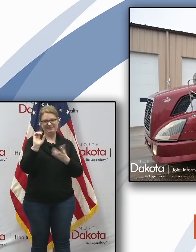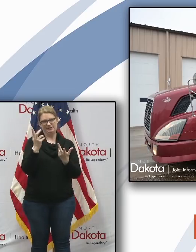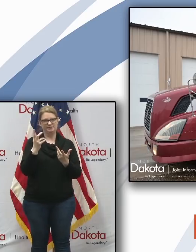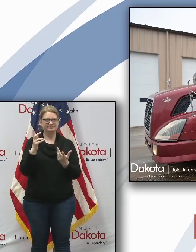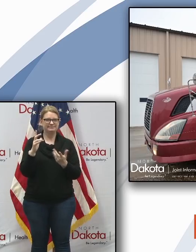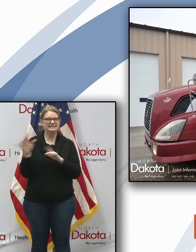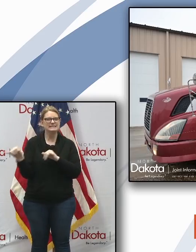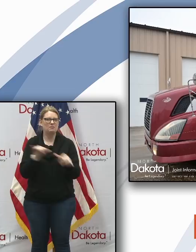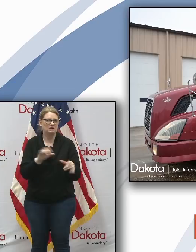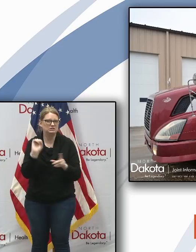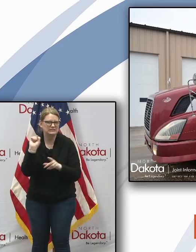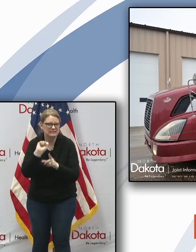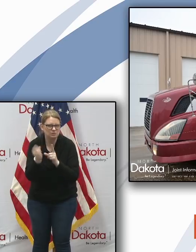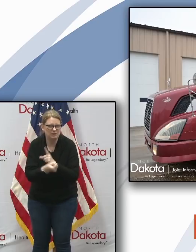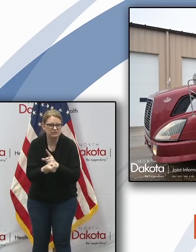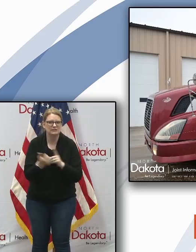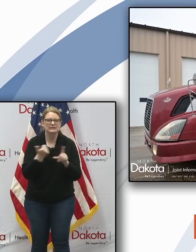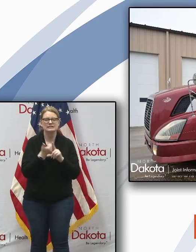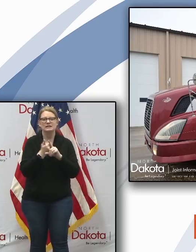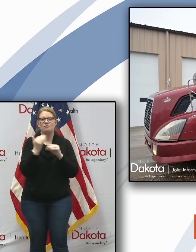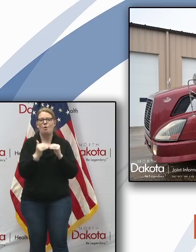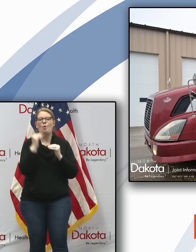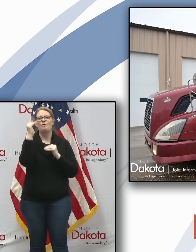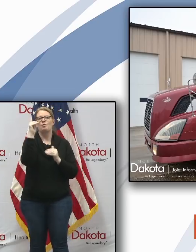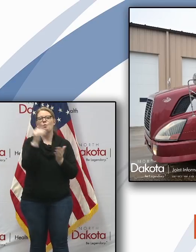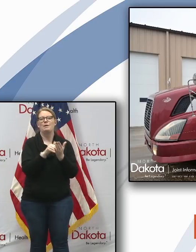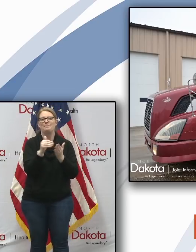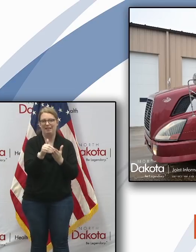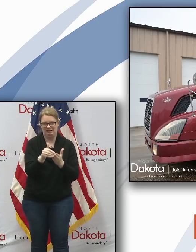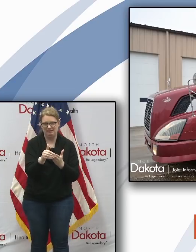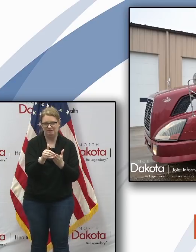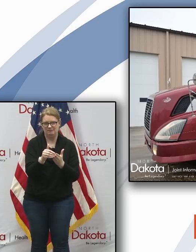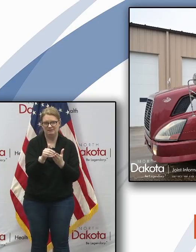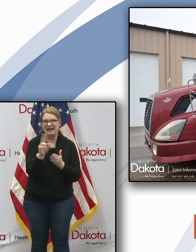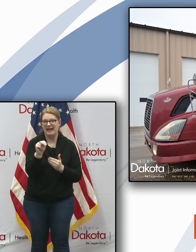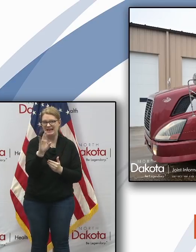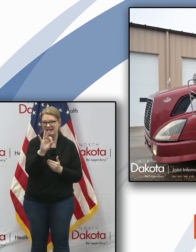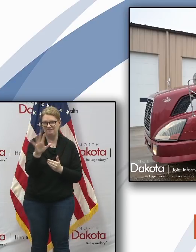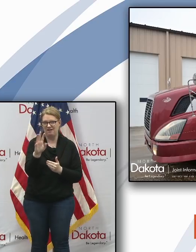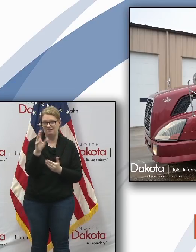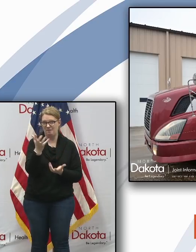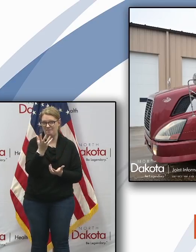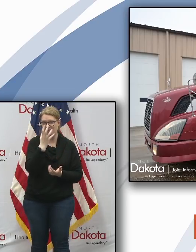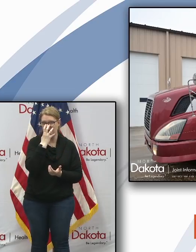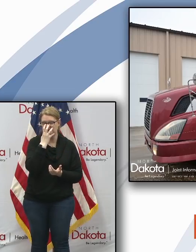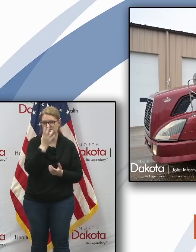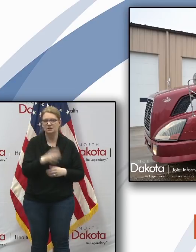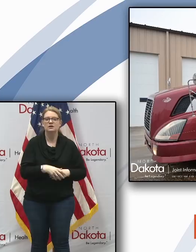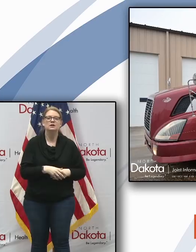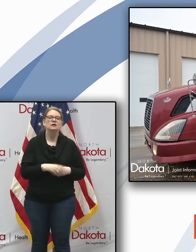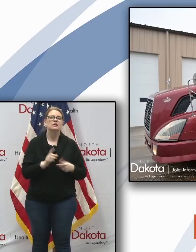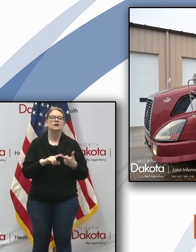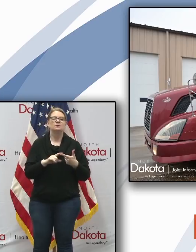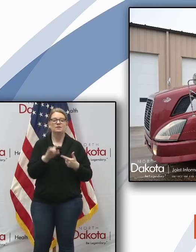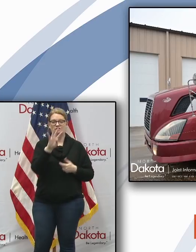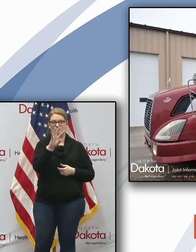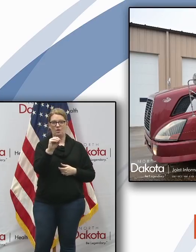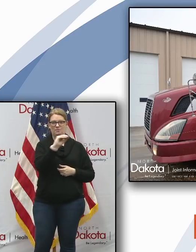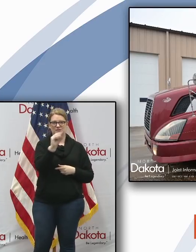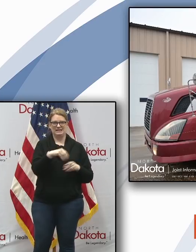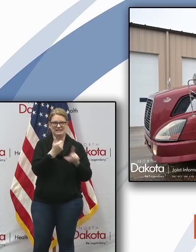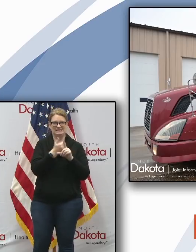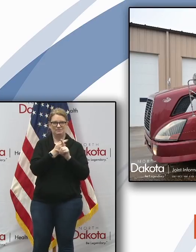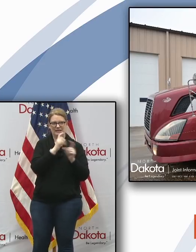loaded with a lot of material including over a million 1 million n95 masks about 40 percent of that has been